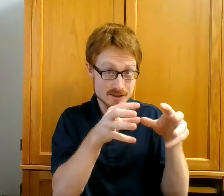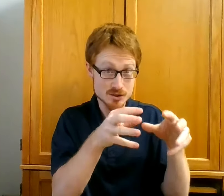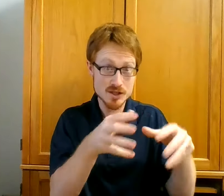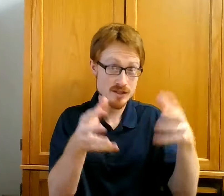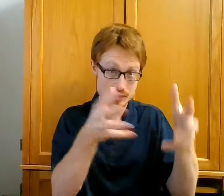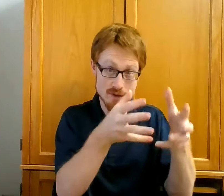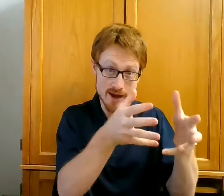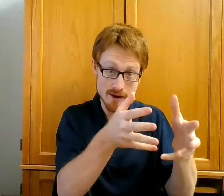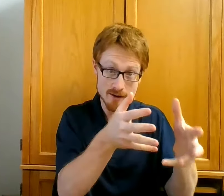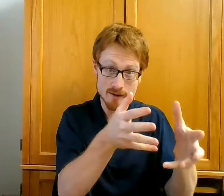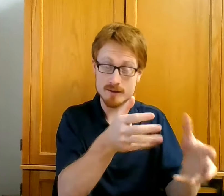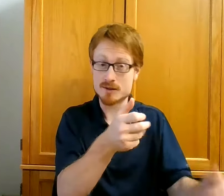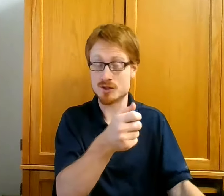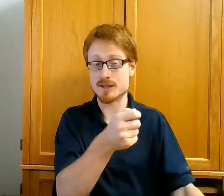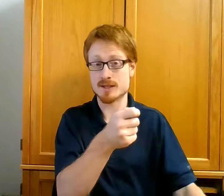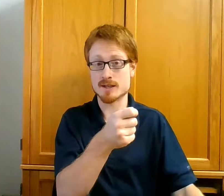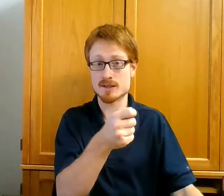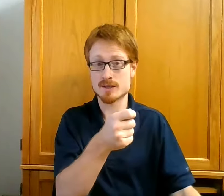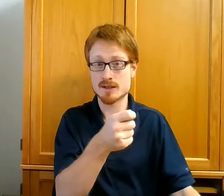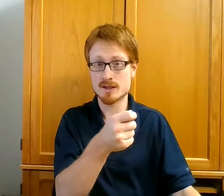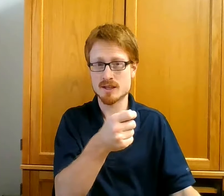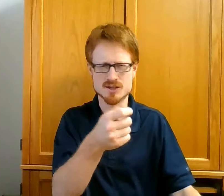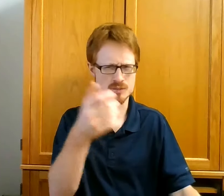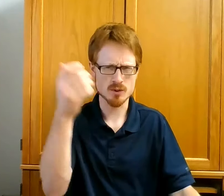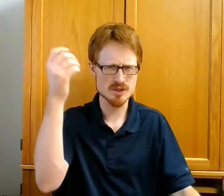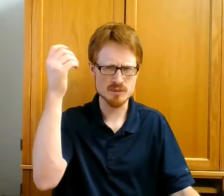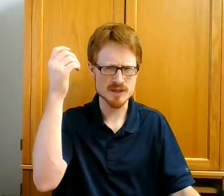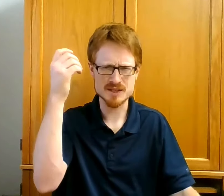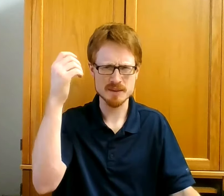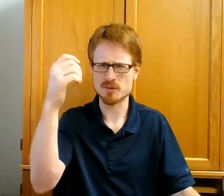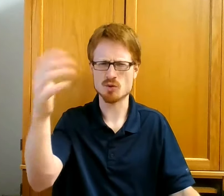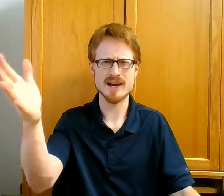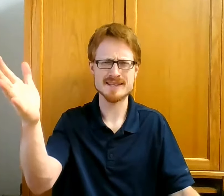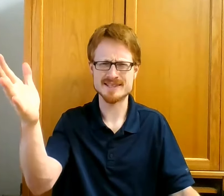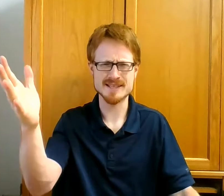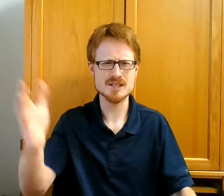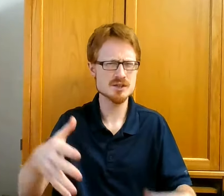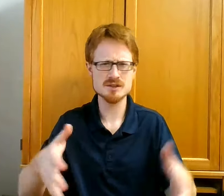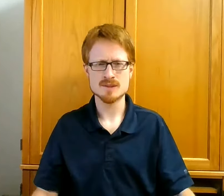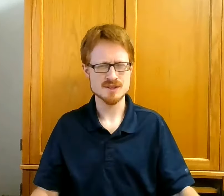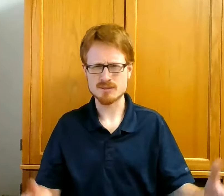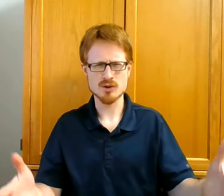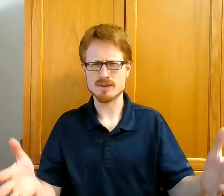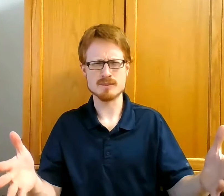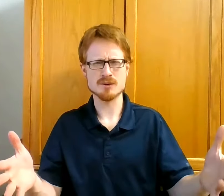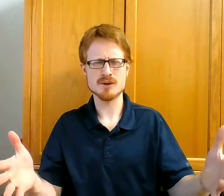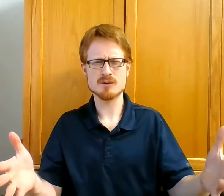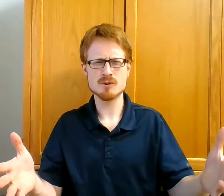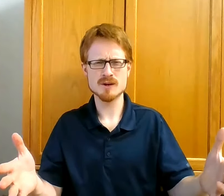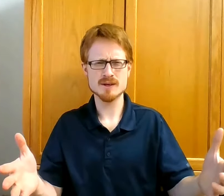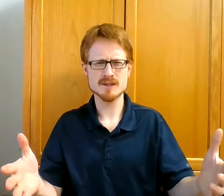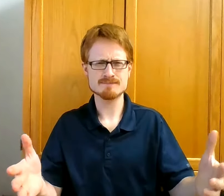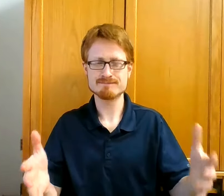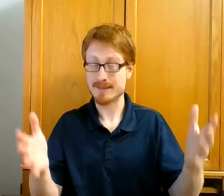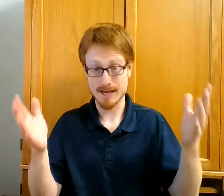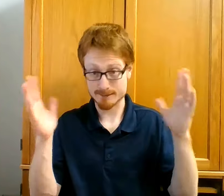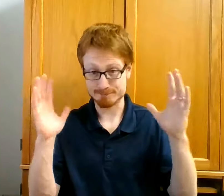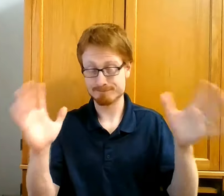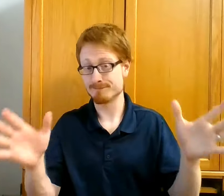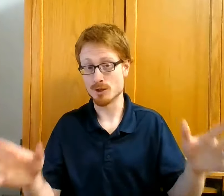Jesus there, Jesus, is supposed to be some great teacher? Some great miracle worker? Yeah, no